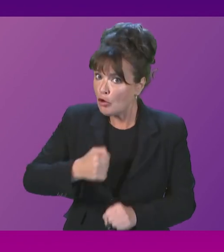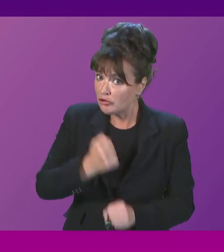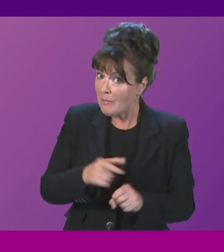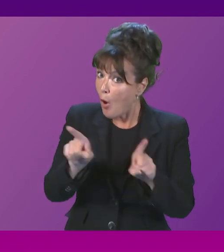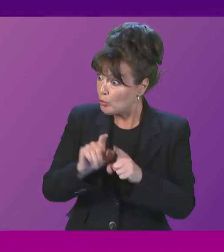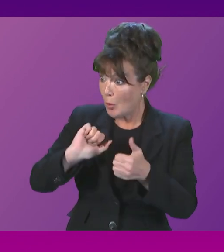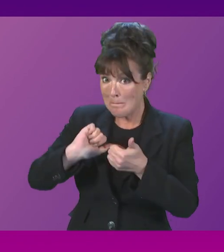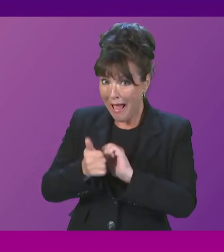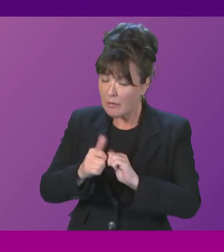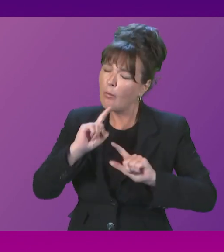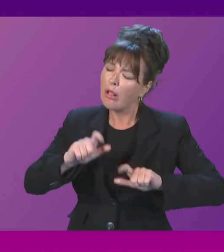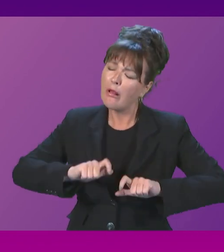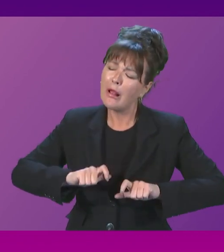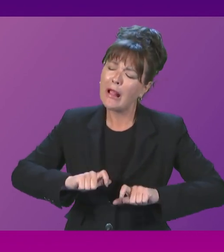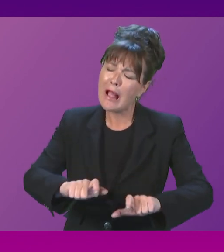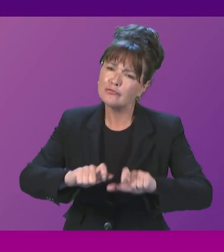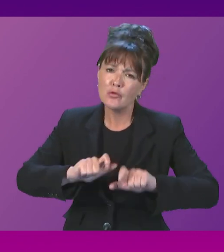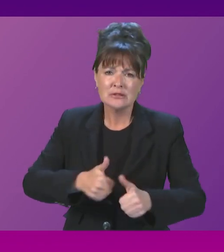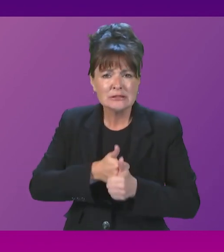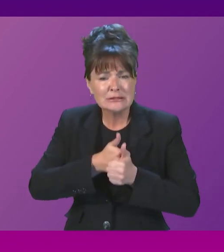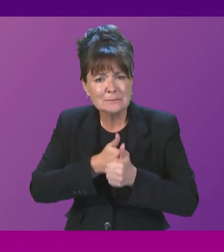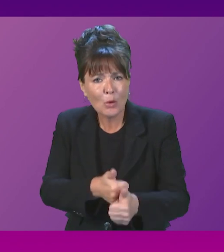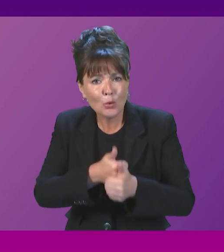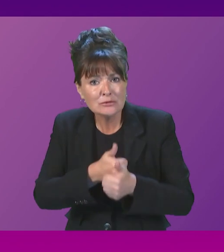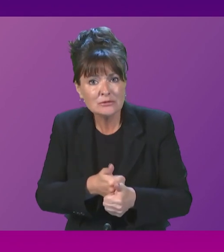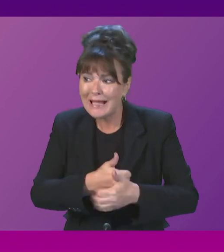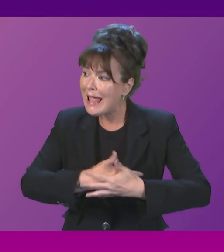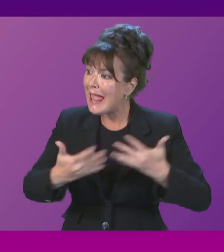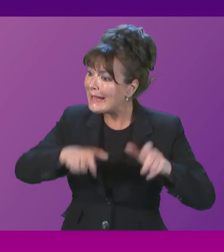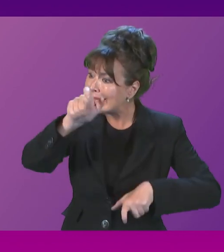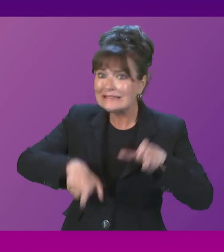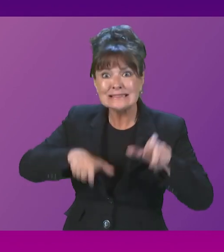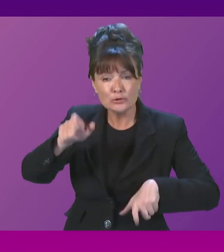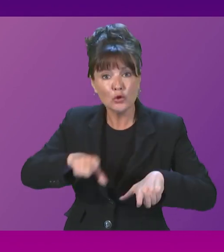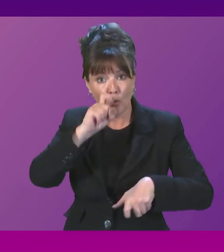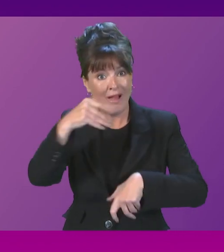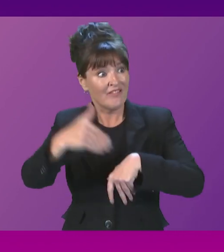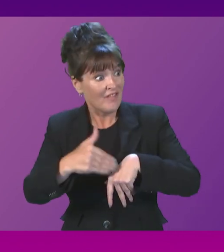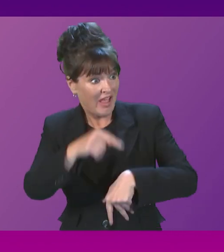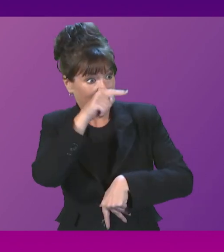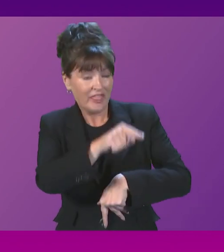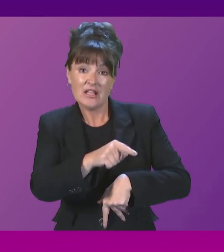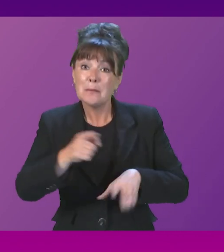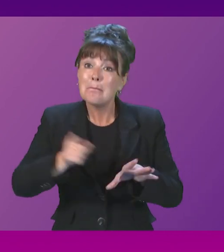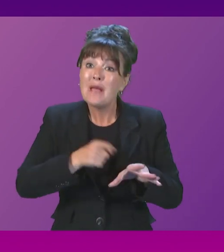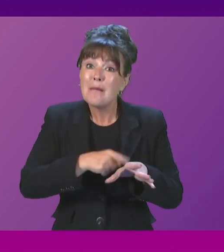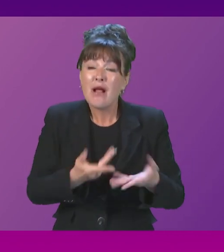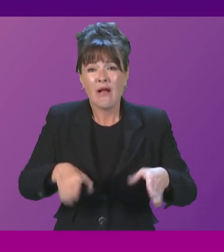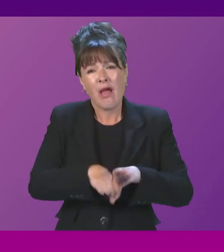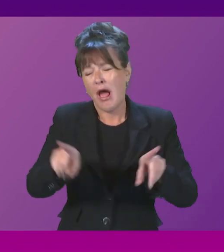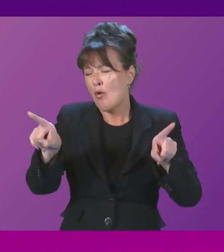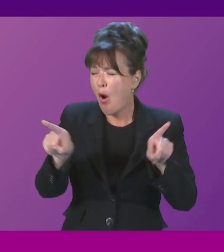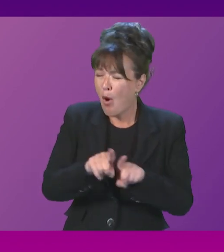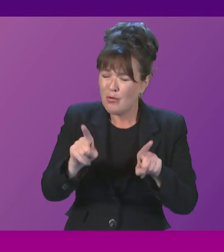will continue to support all constituents impacted by this closure. And join me in outright condemning the employment